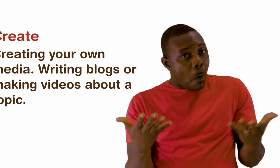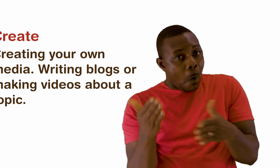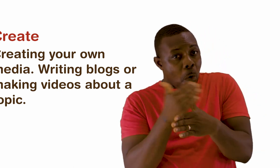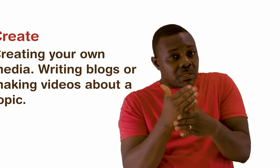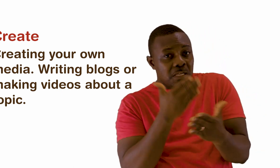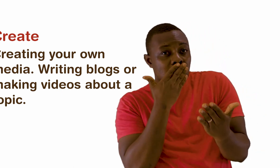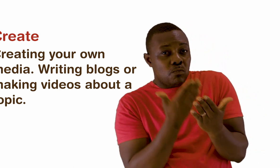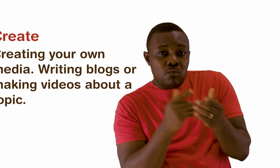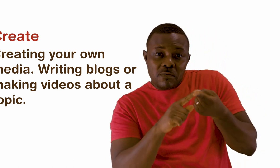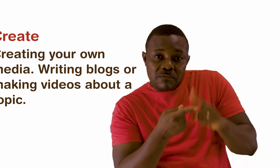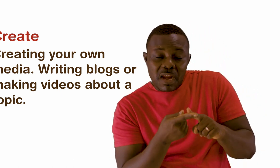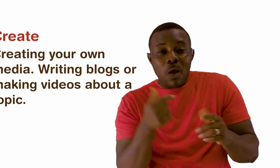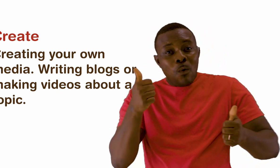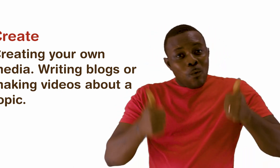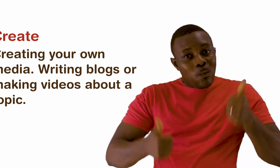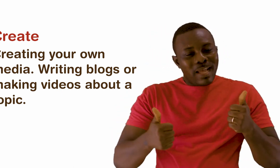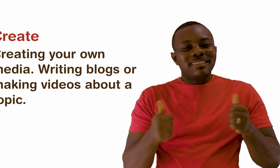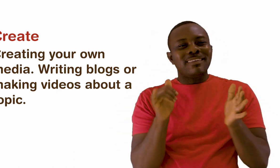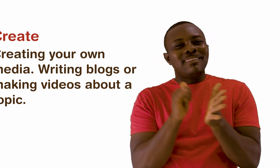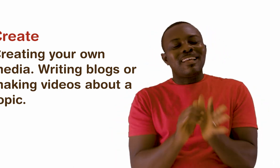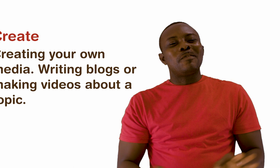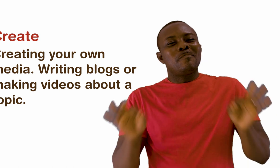communicating some good ideas or is it more about strengthening friendships?